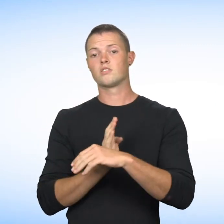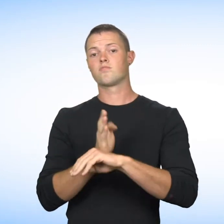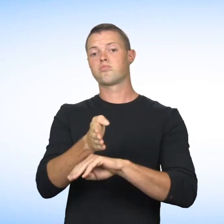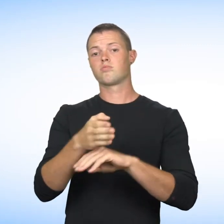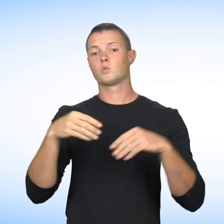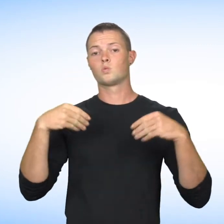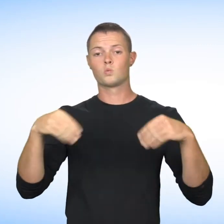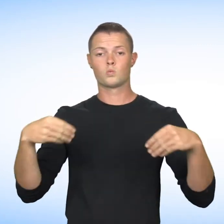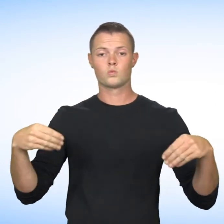For example,